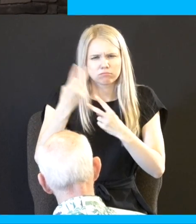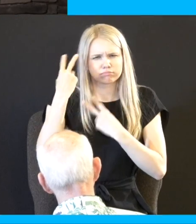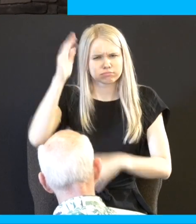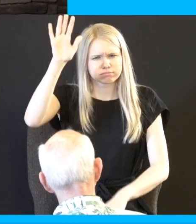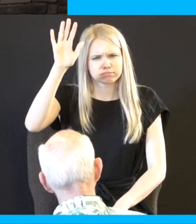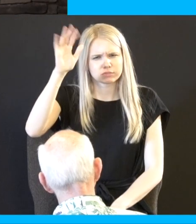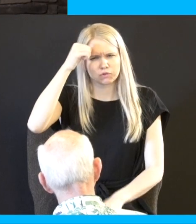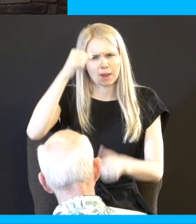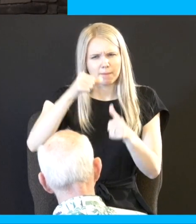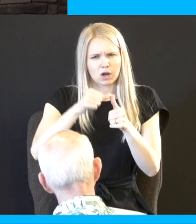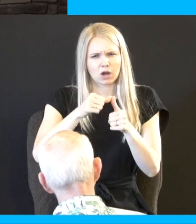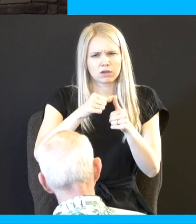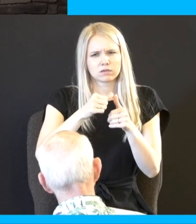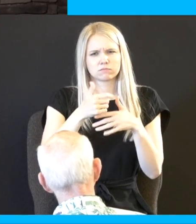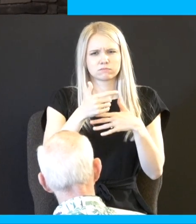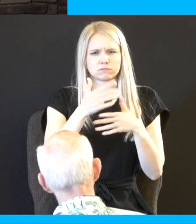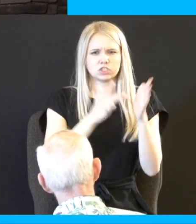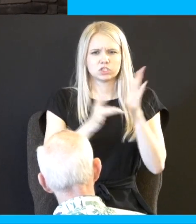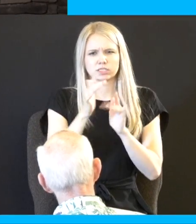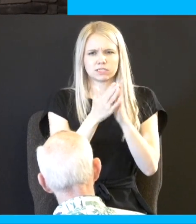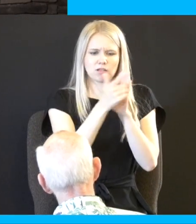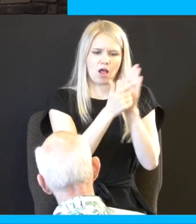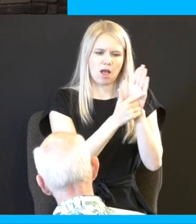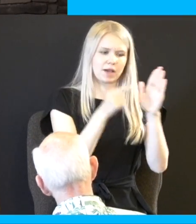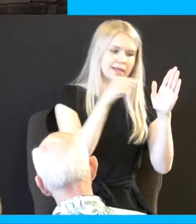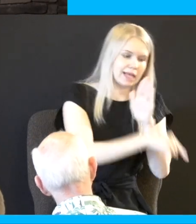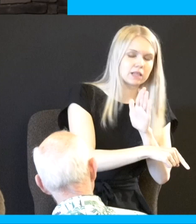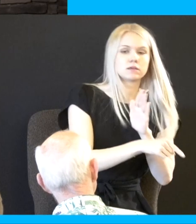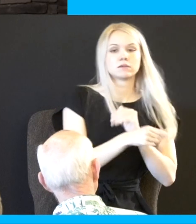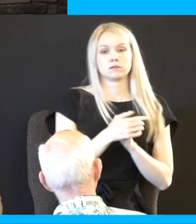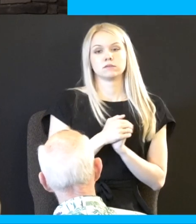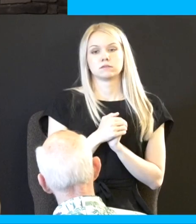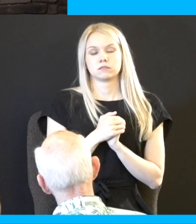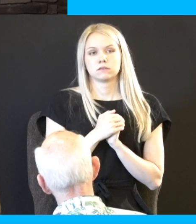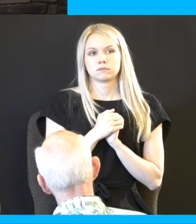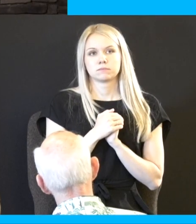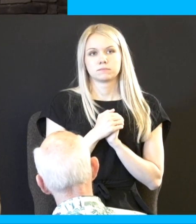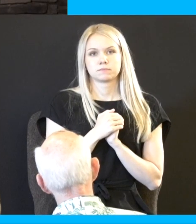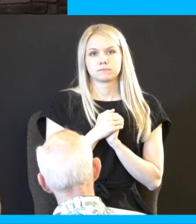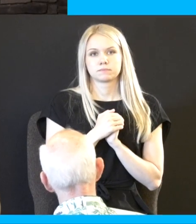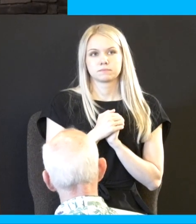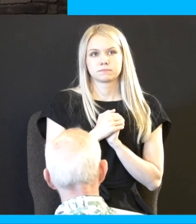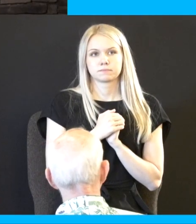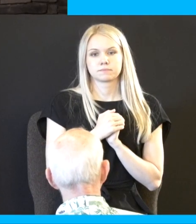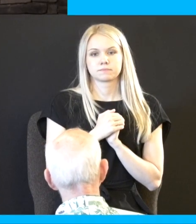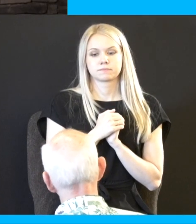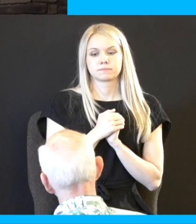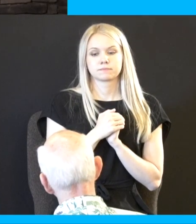going. Alright. Just want to make sure. So here's your quiz. Having learned that with us He that smiteth a man so that